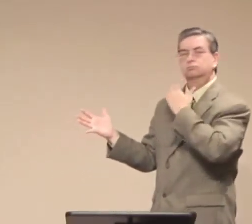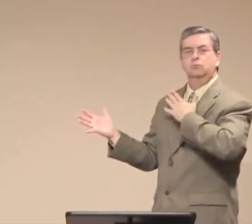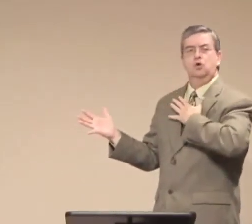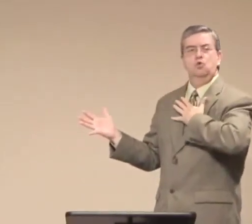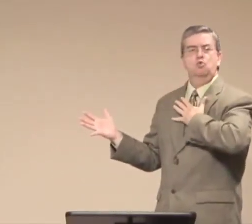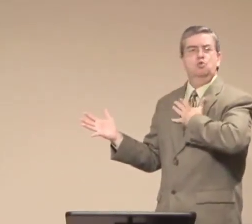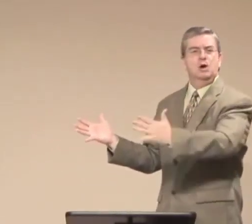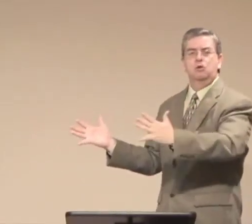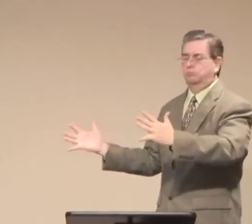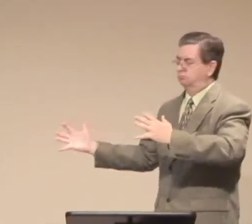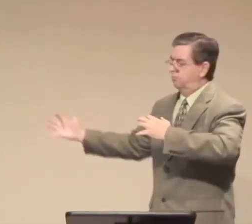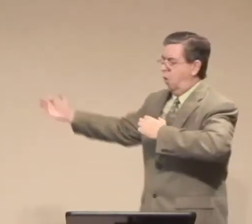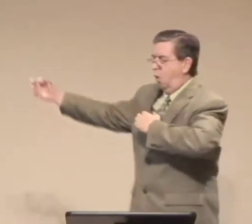Some are sickly.